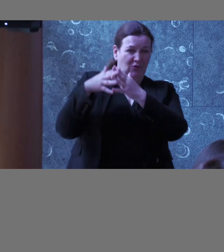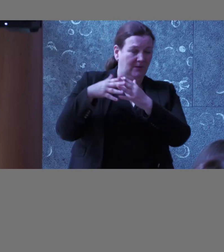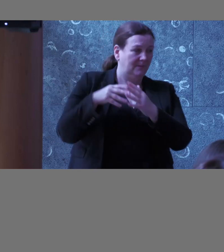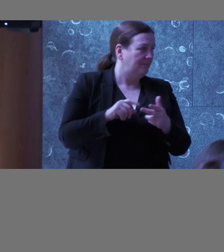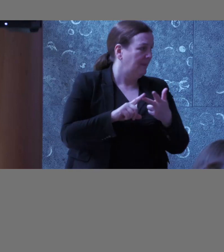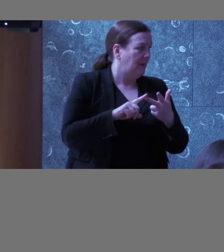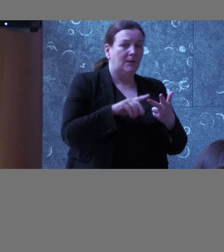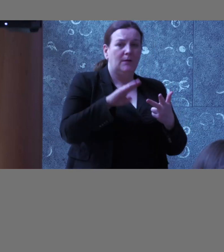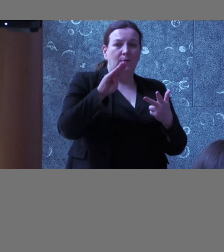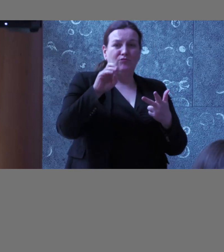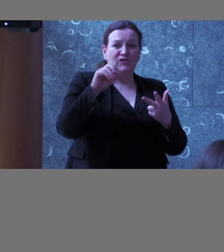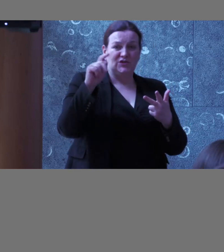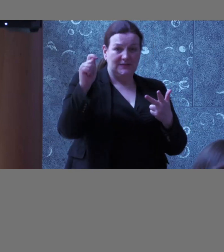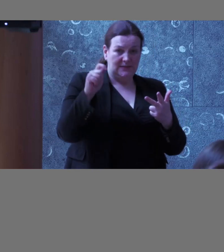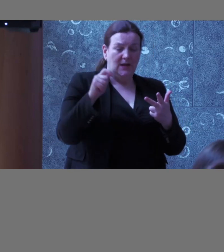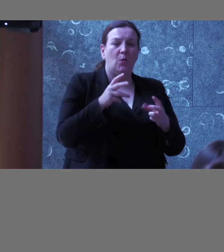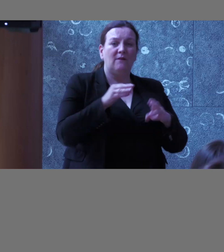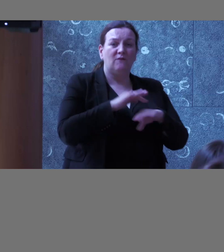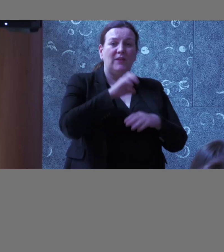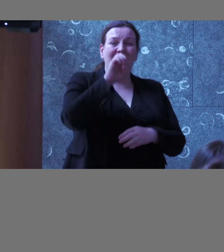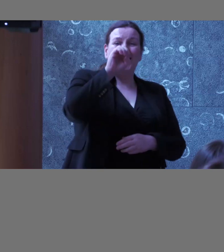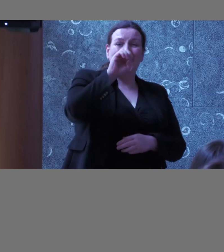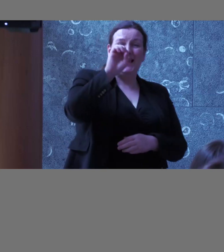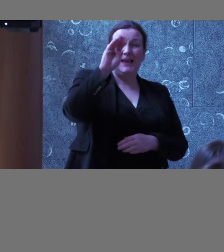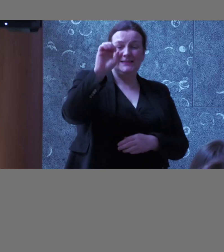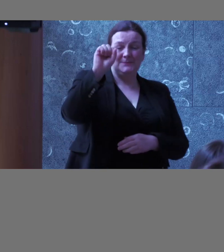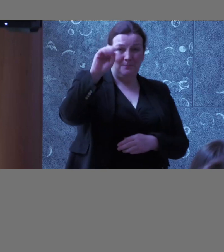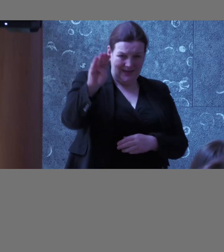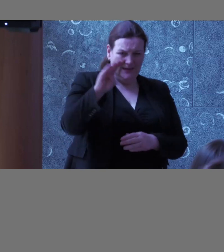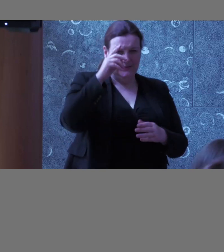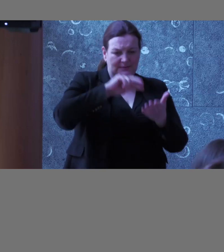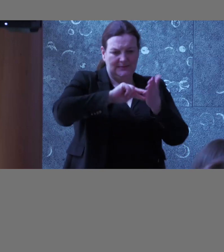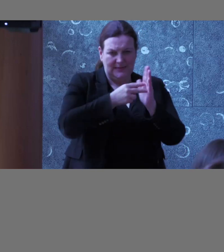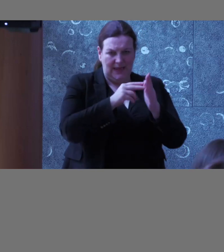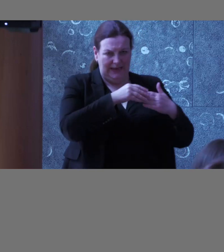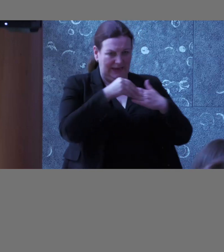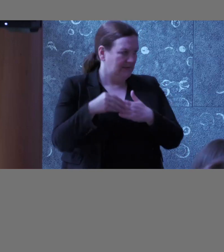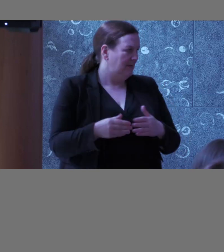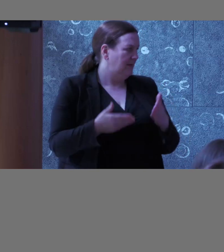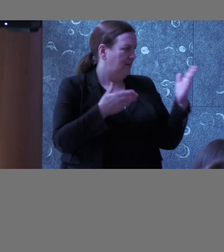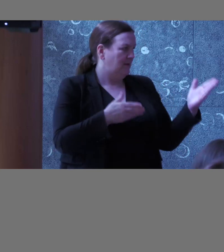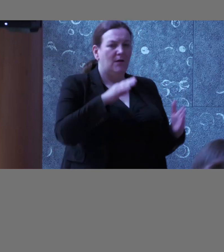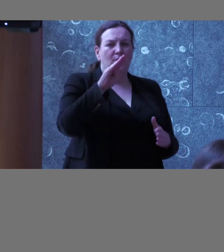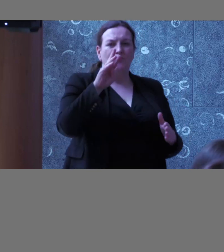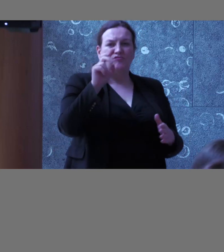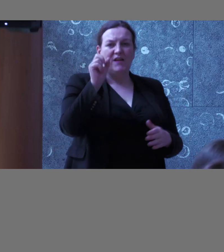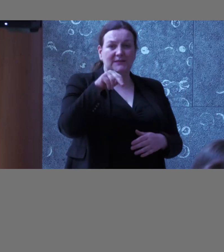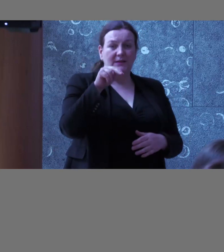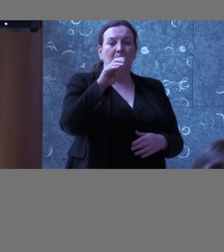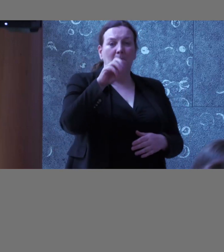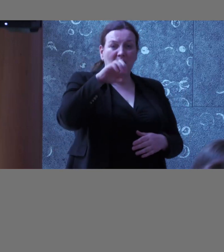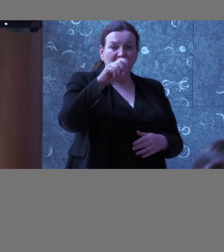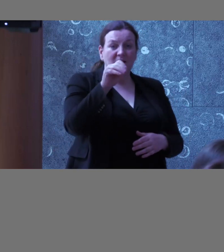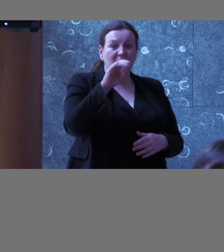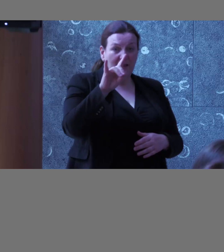Hi, all. I'm Bridget, and I work for the ESB as a design lead. Hi, everyone. My name is Brandon McDonough, and I'm the head of front-end